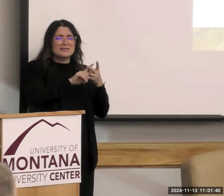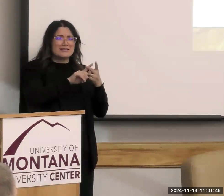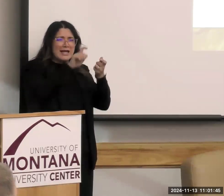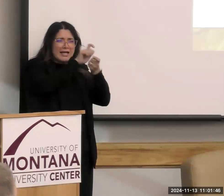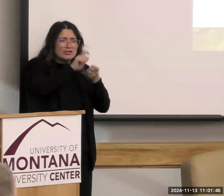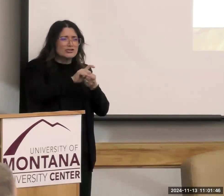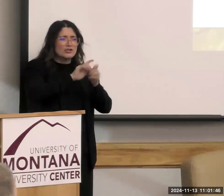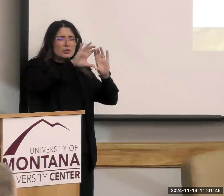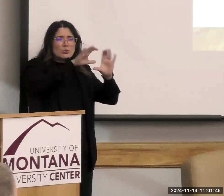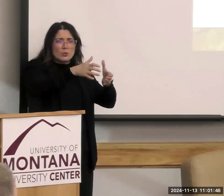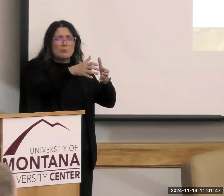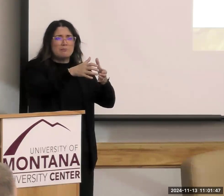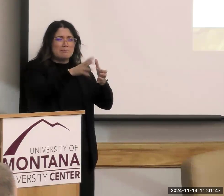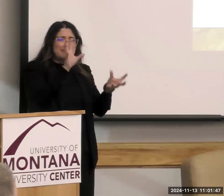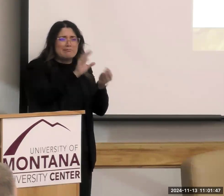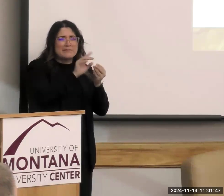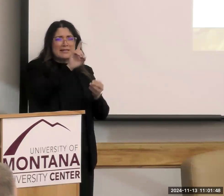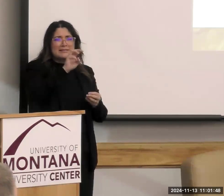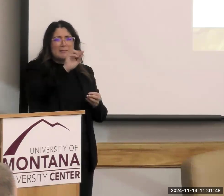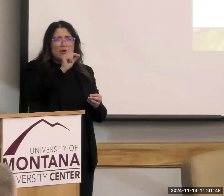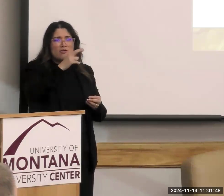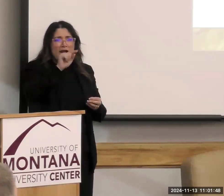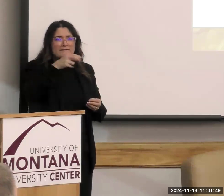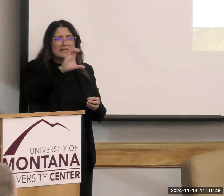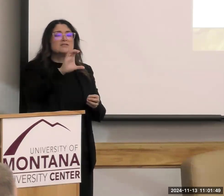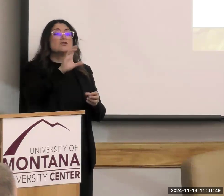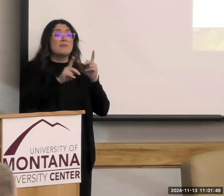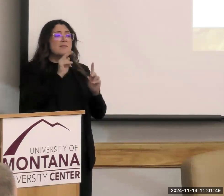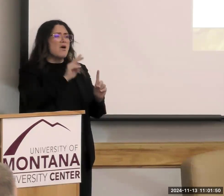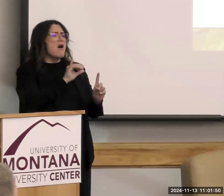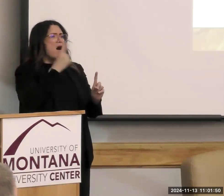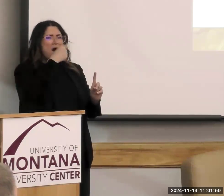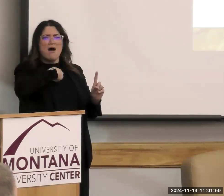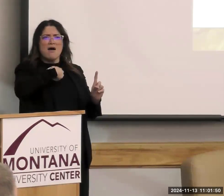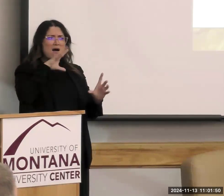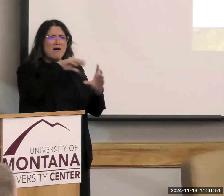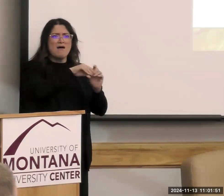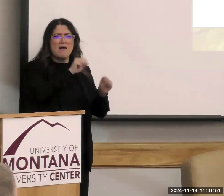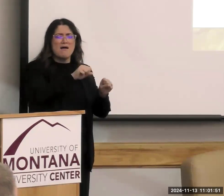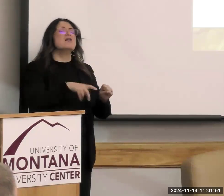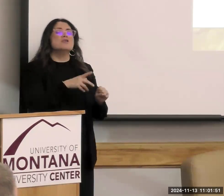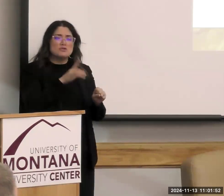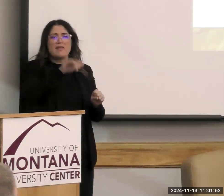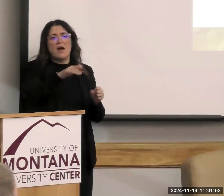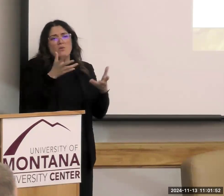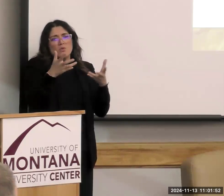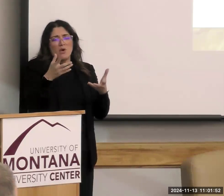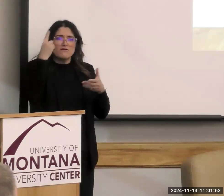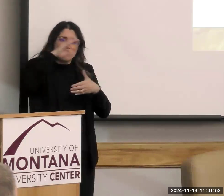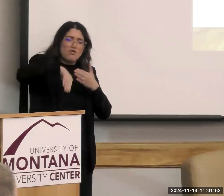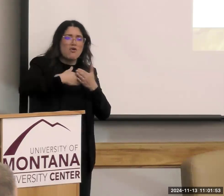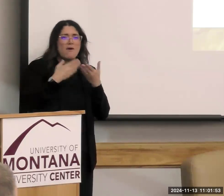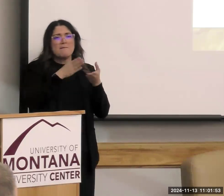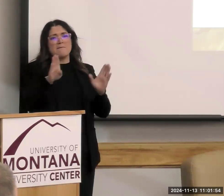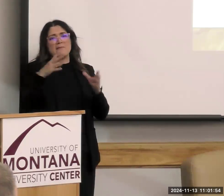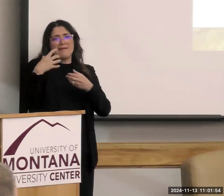the fun began because people said, oh, this is for me. And that's what we want to happen with all public health programs, where they're